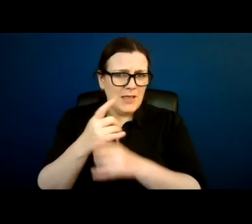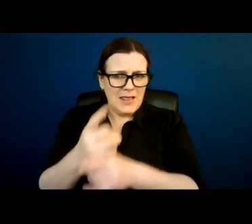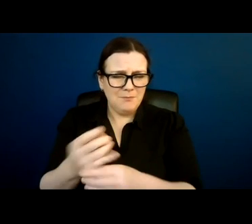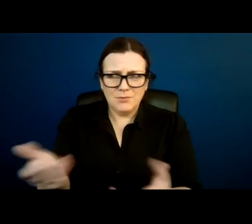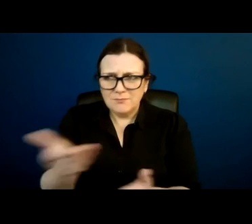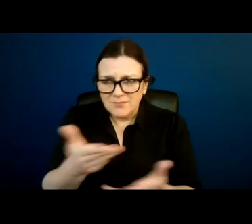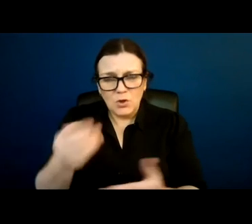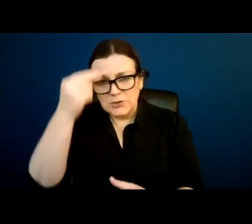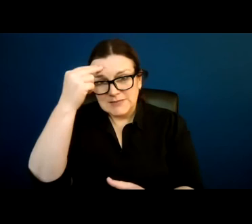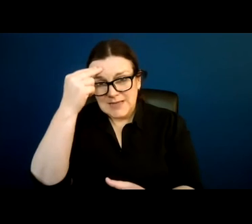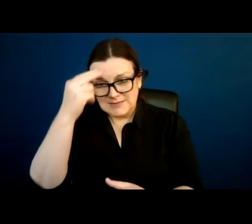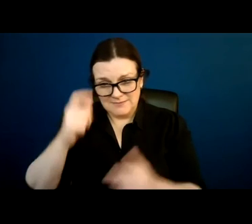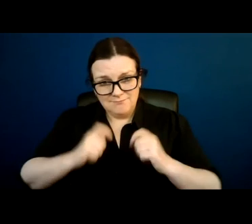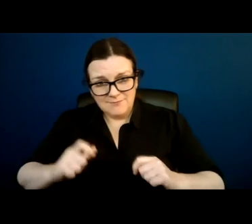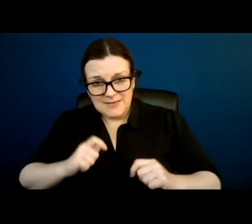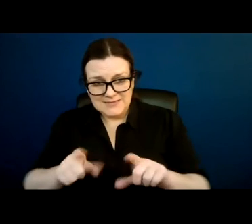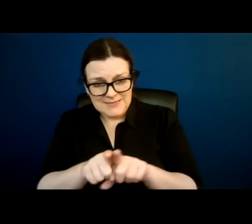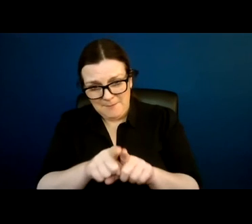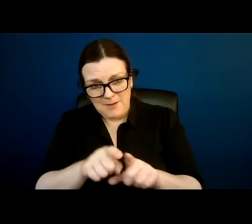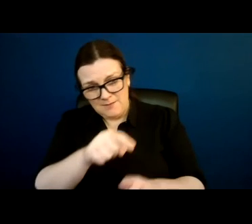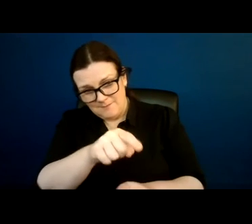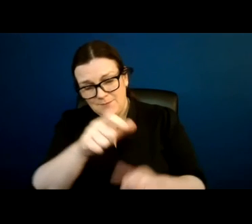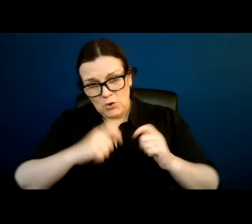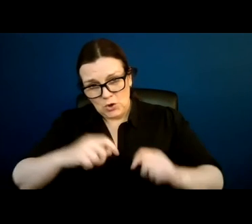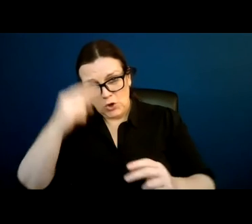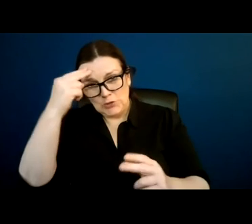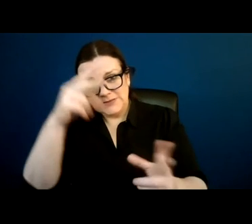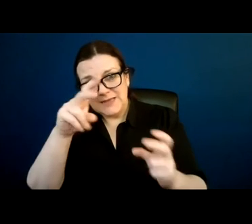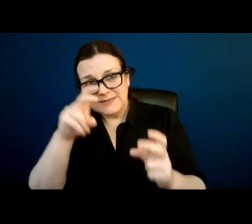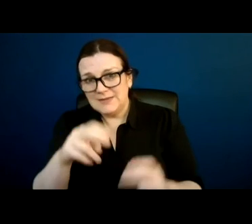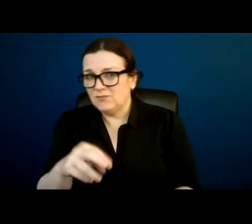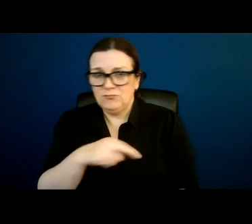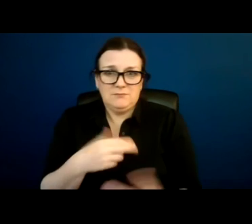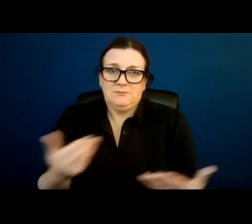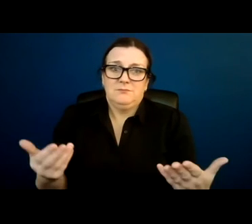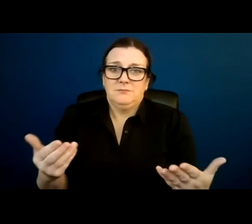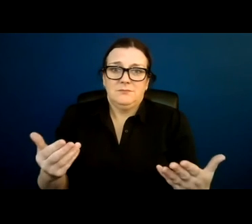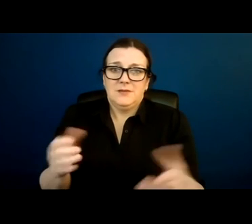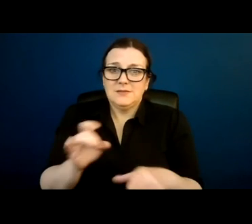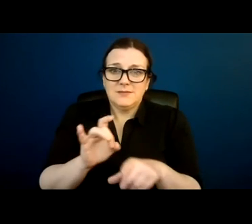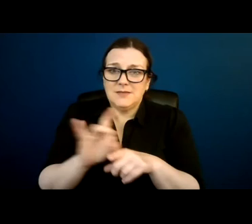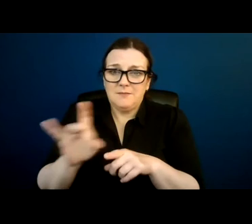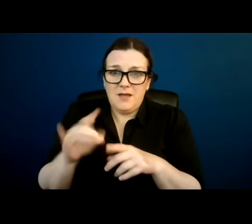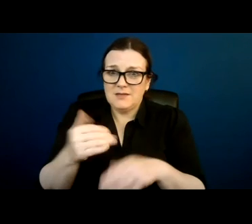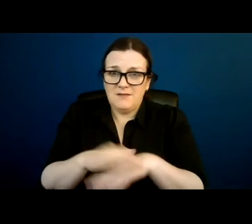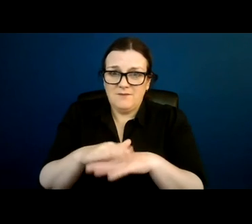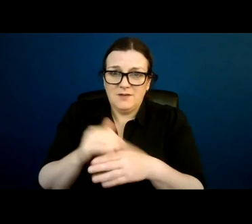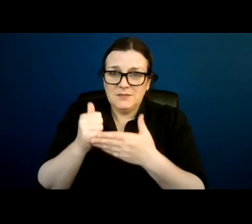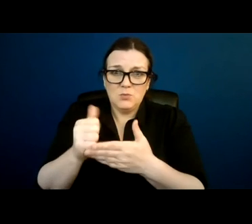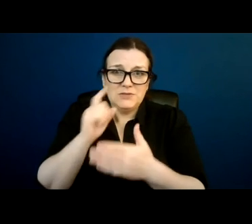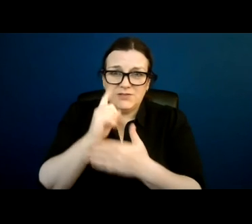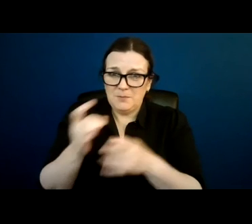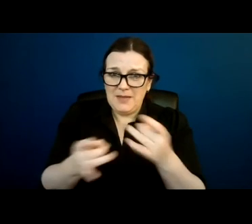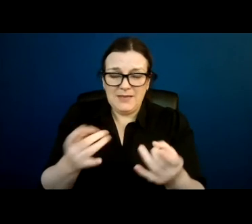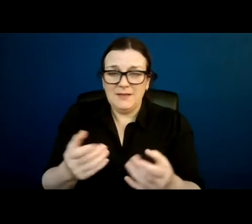the attorney and the attorney understand the client. That is the very nature of supported decision making, even though we don't call it that. And